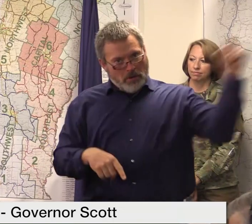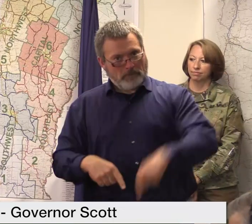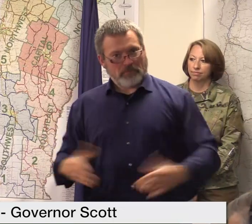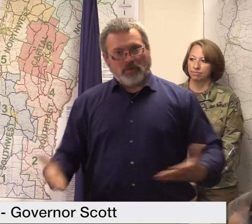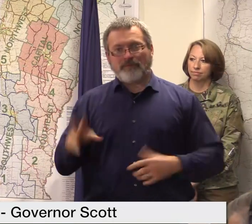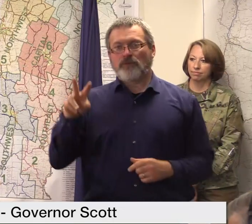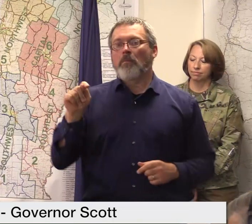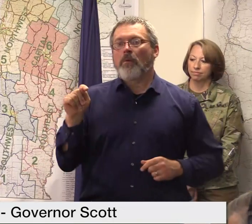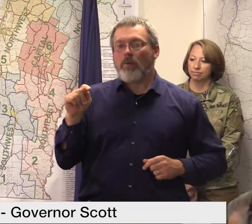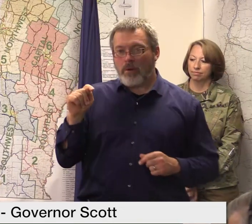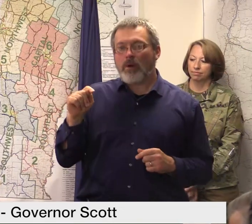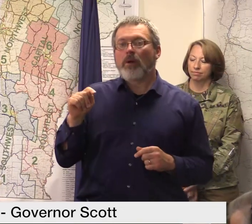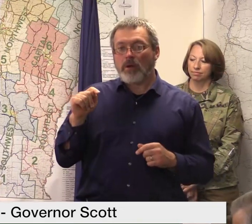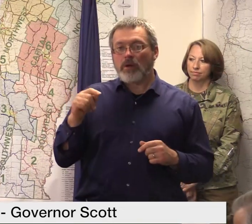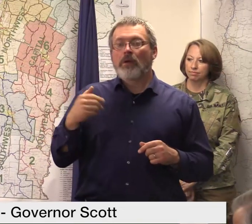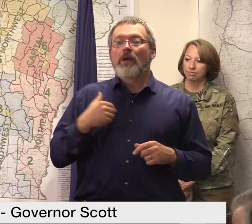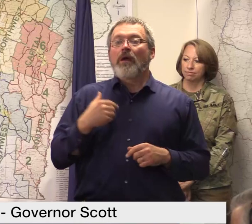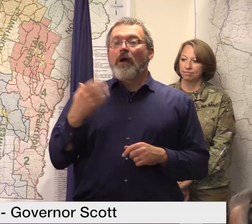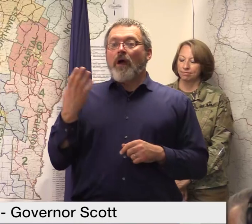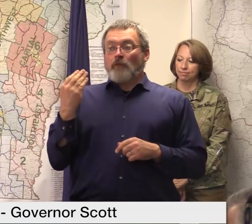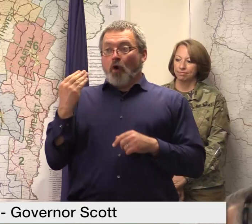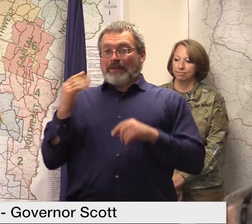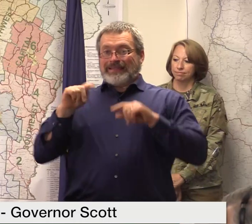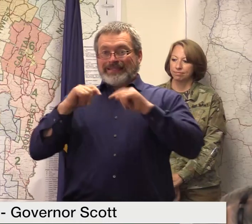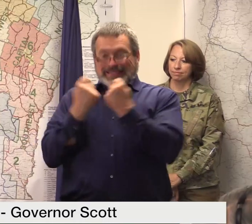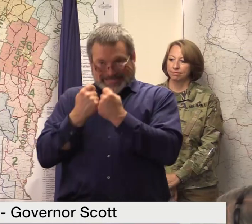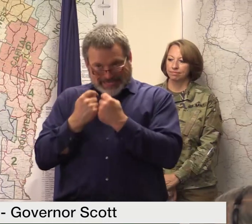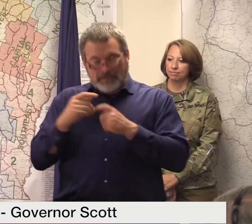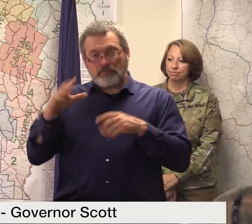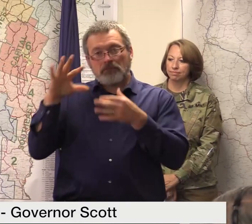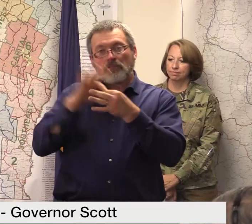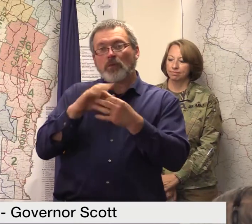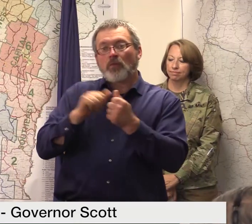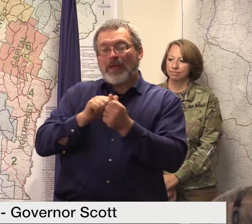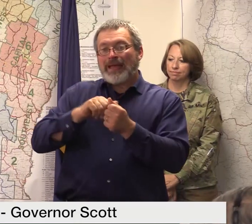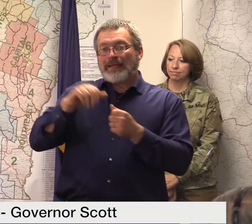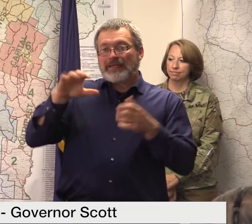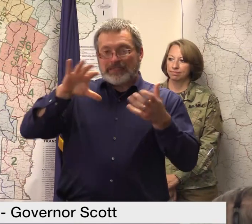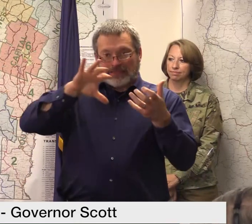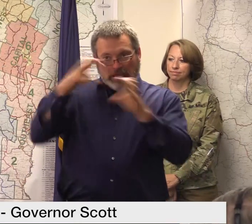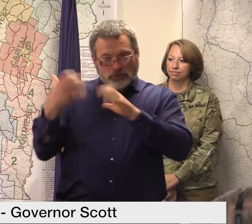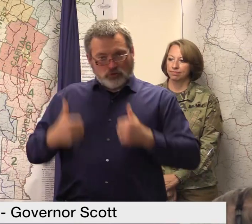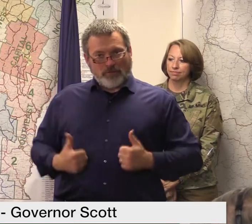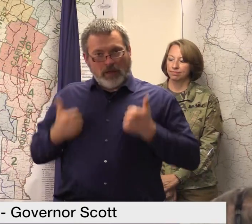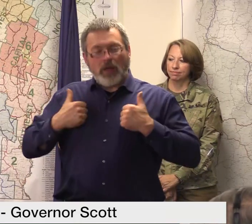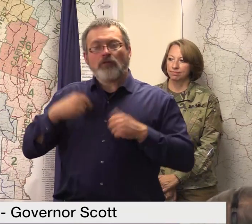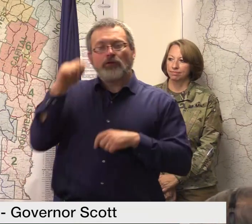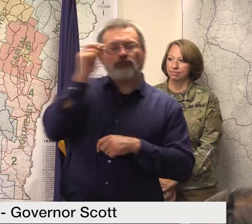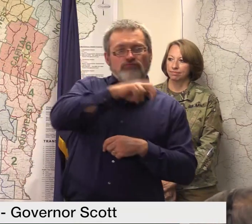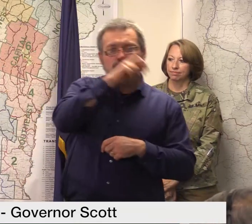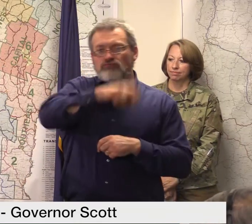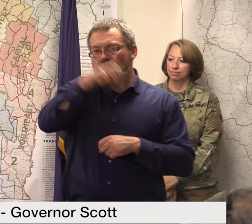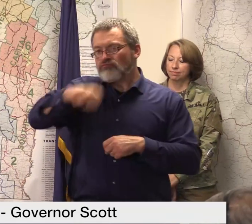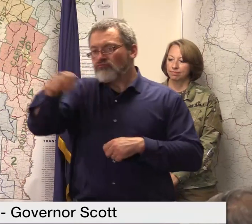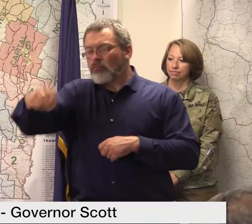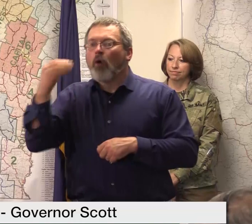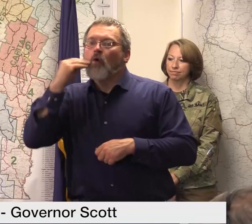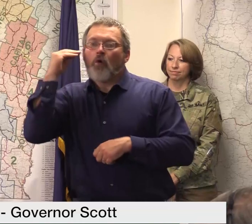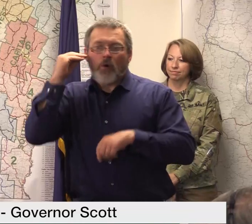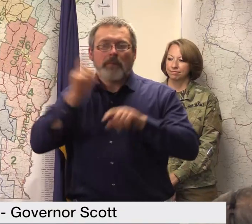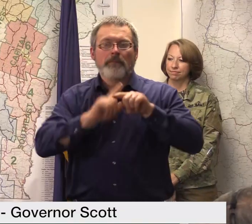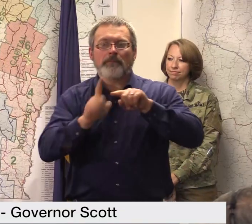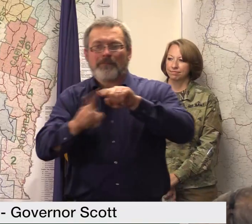14 teams disaster survivor assistance teams going door to door across the state to assist residents in signing up for